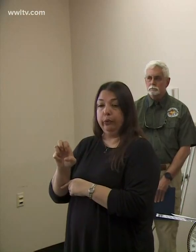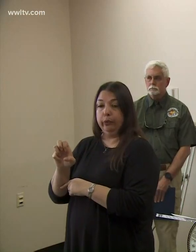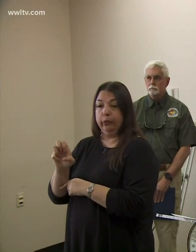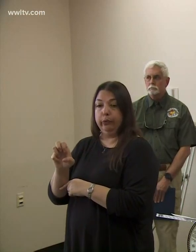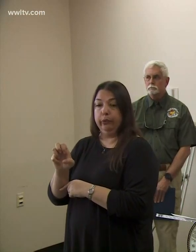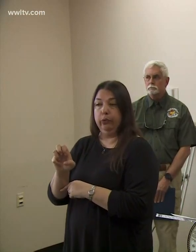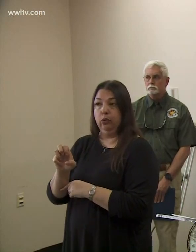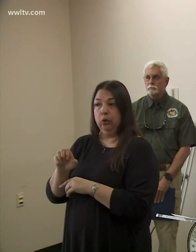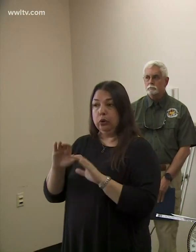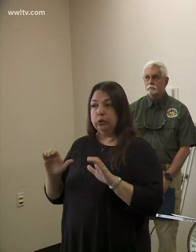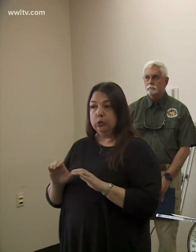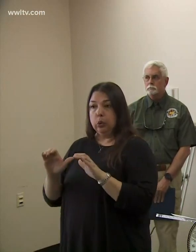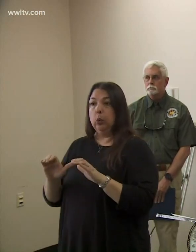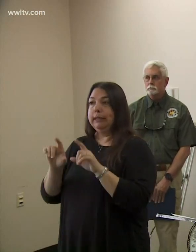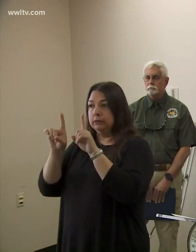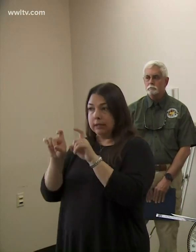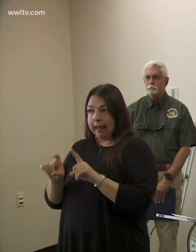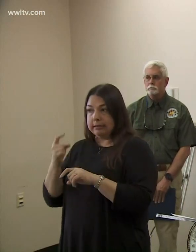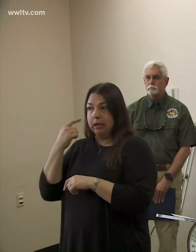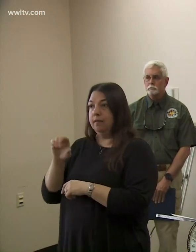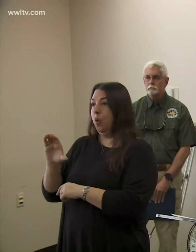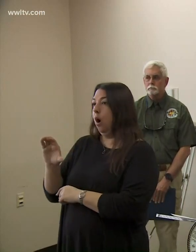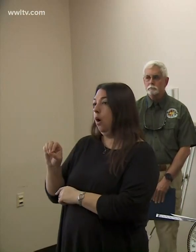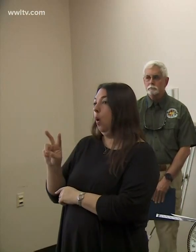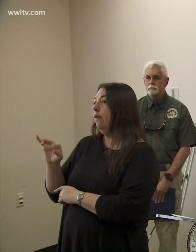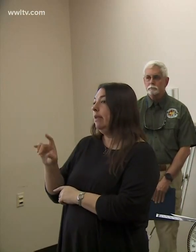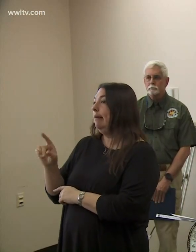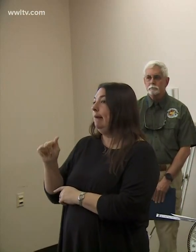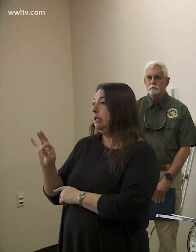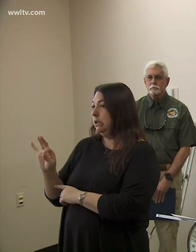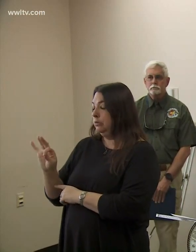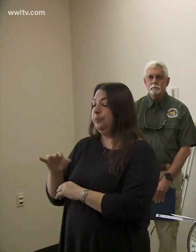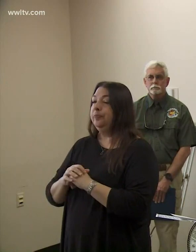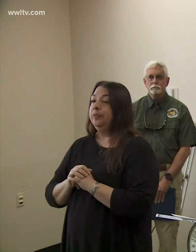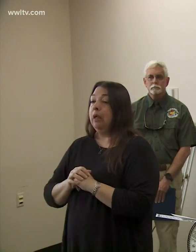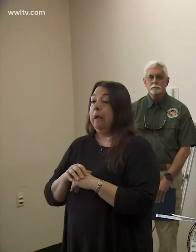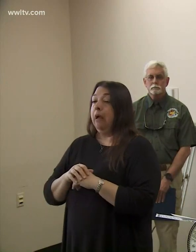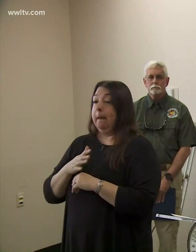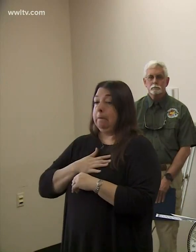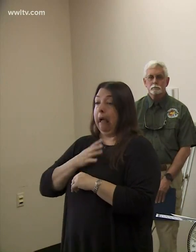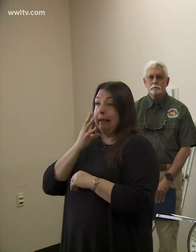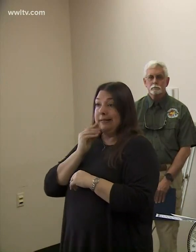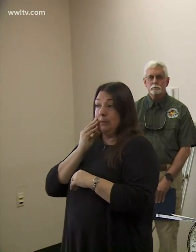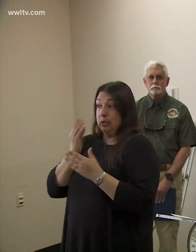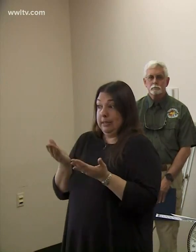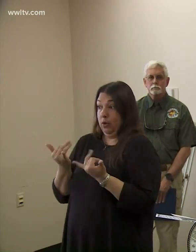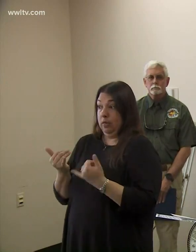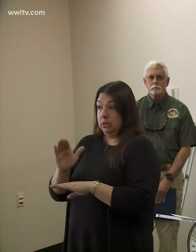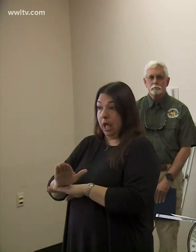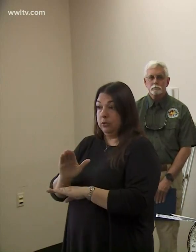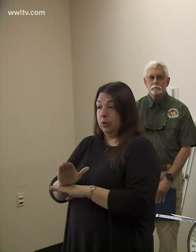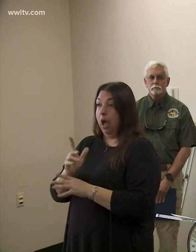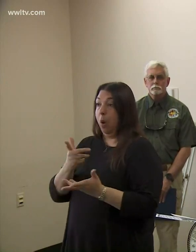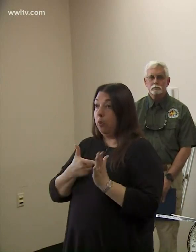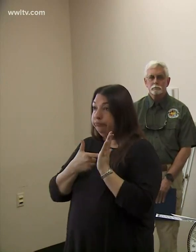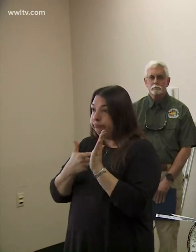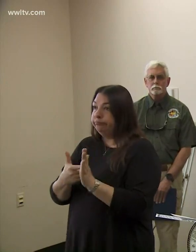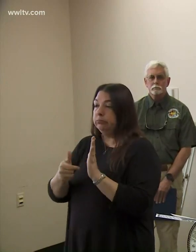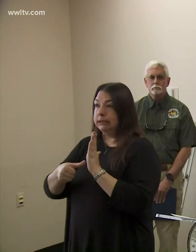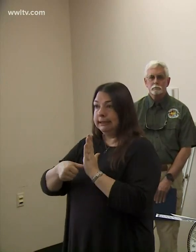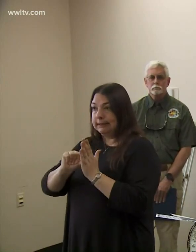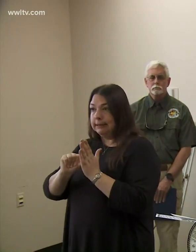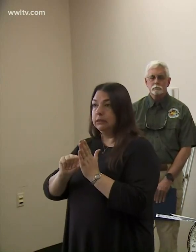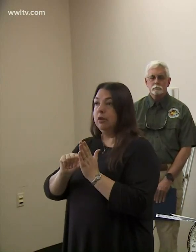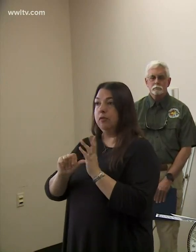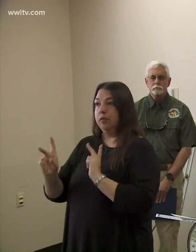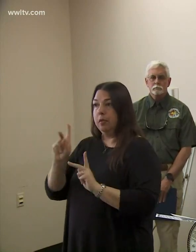uh, you know, doing, uh, testing for COVID-19 and based on my experience here this afternoon, I want to make a point to everybody in